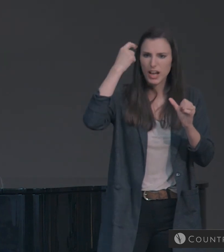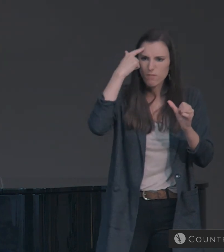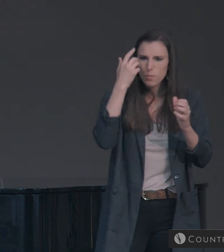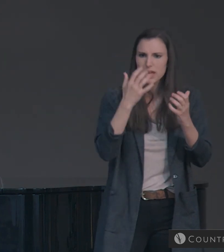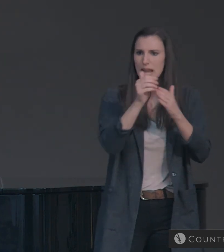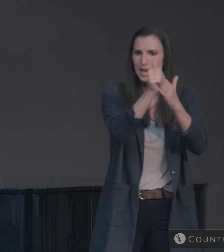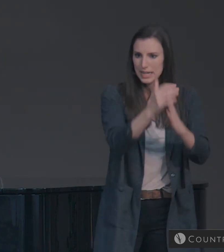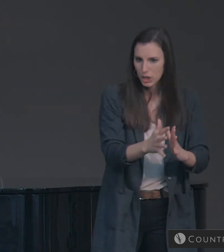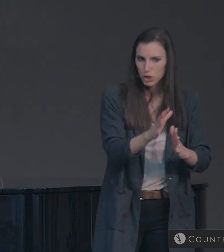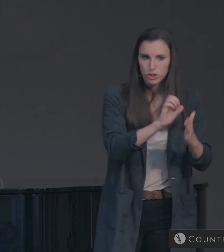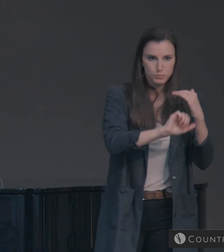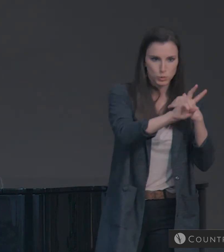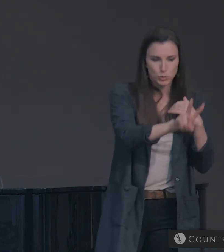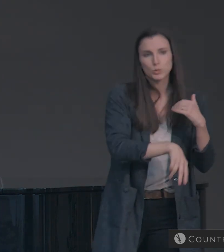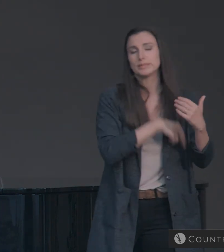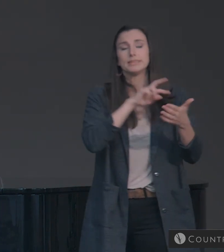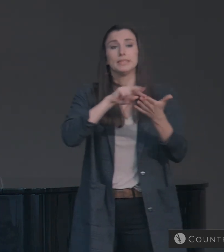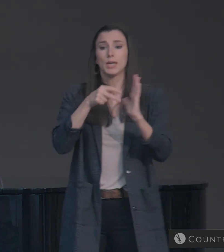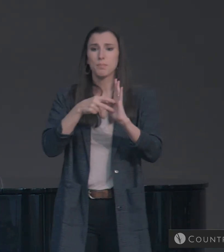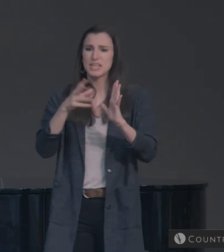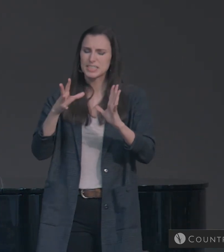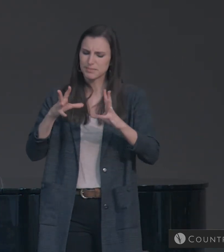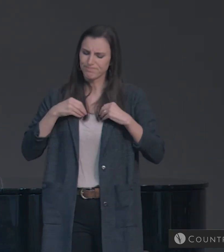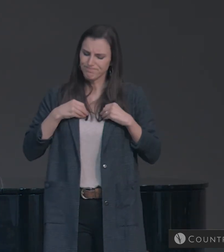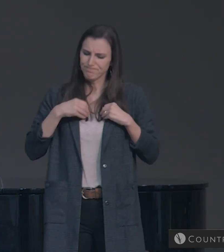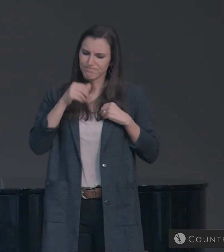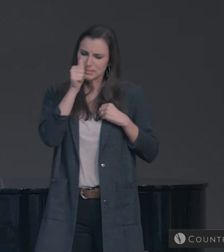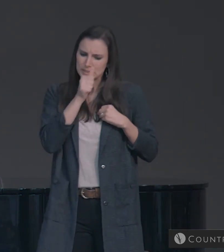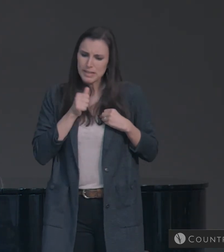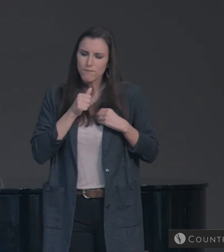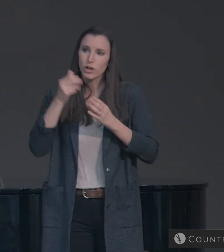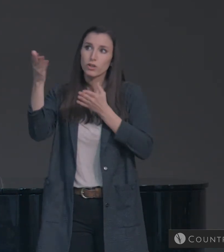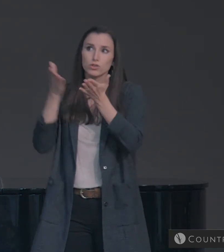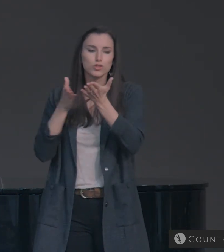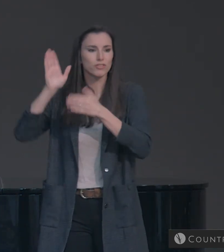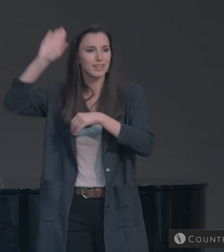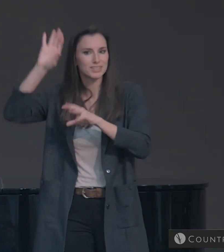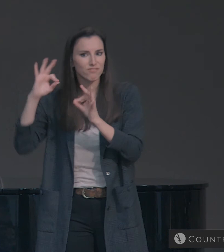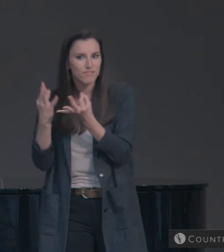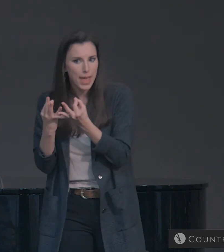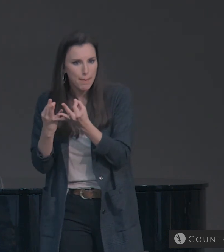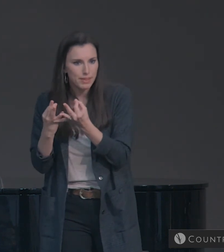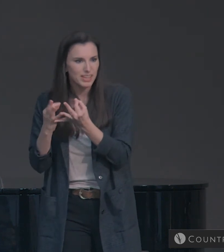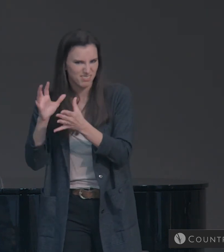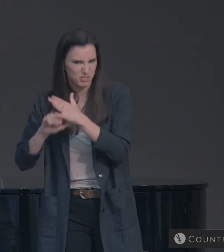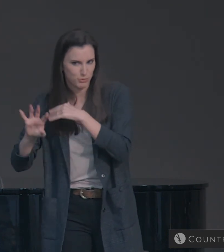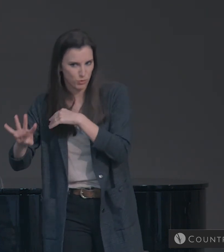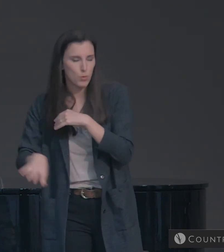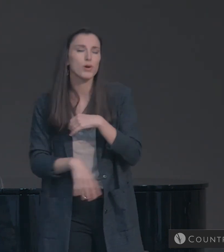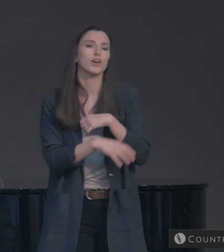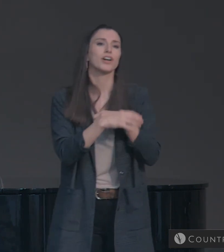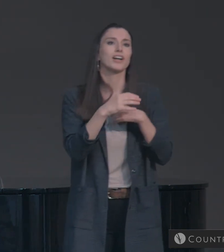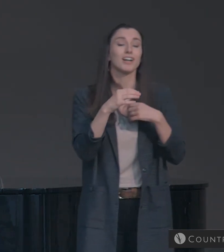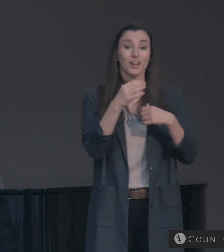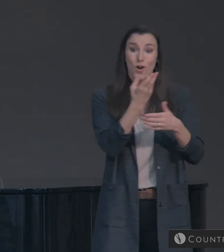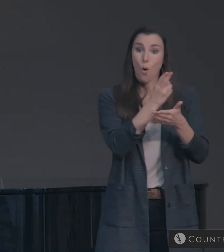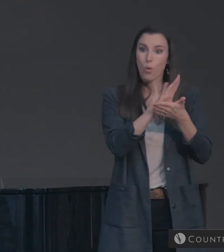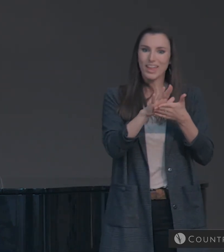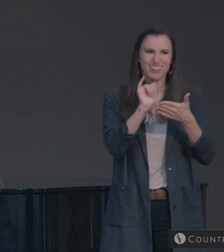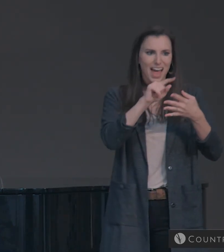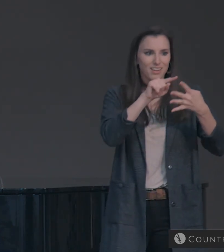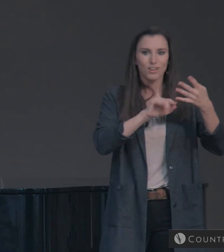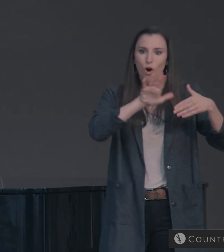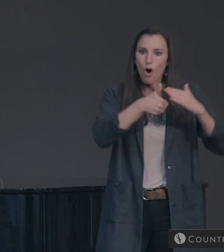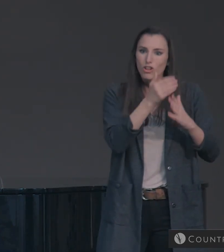1 Peter chapter 2. It means embracing suffering and serving the family of God in 1 Peter chapter 4. Holinesses.